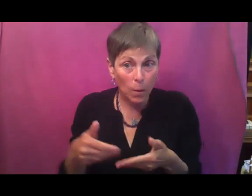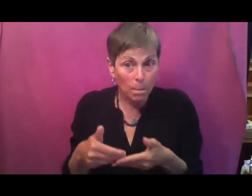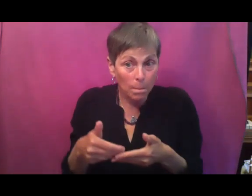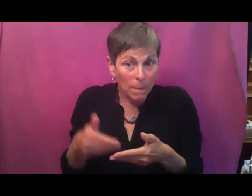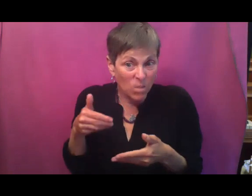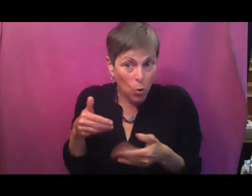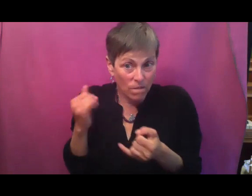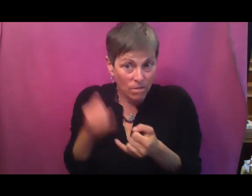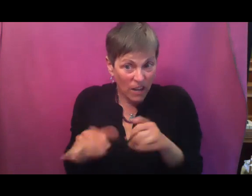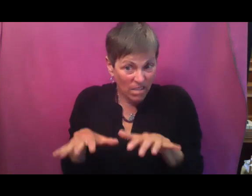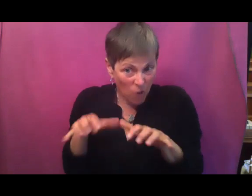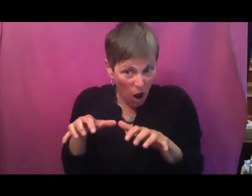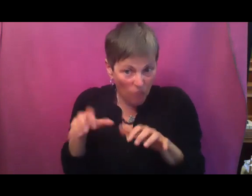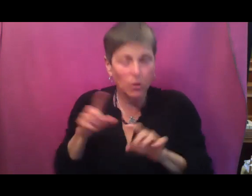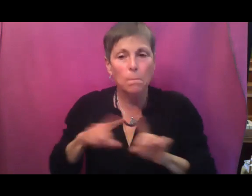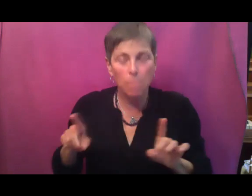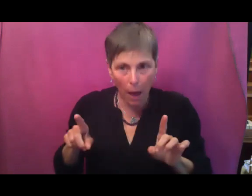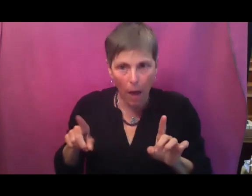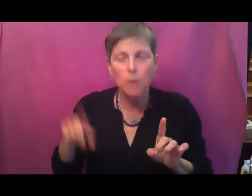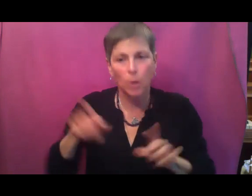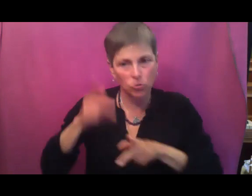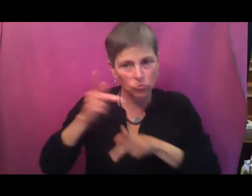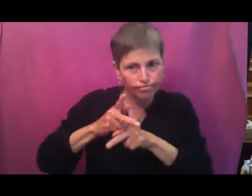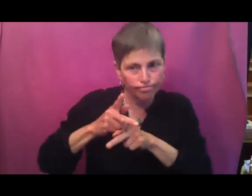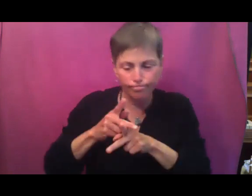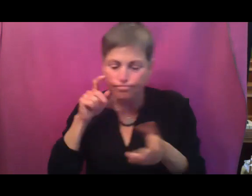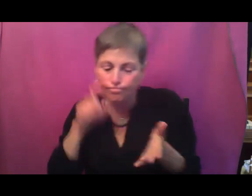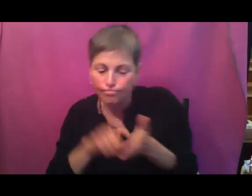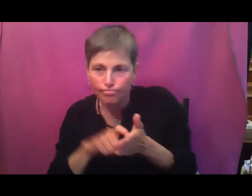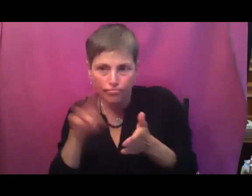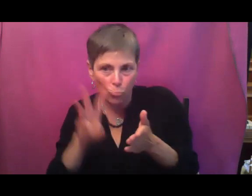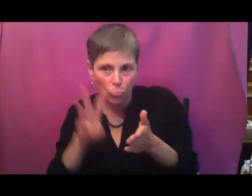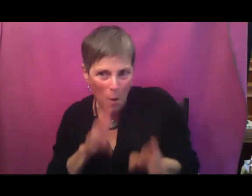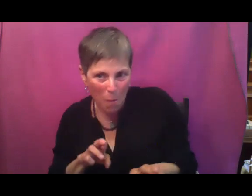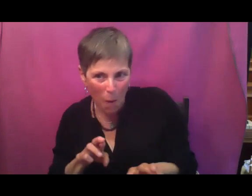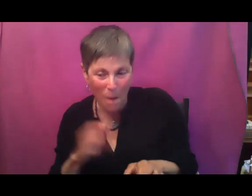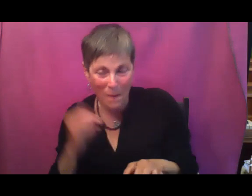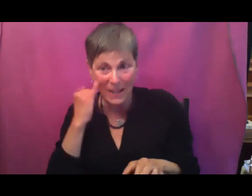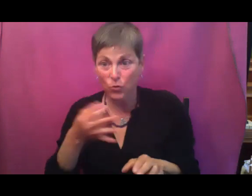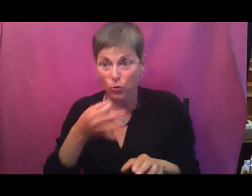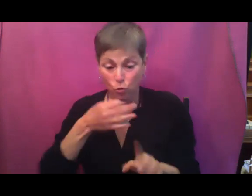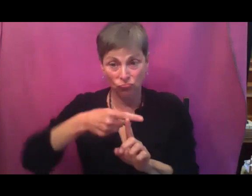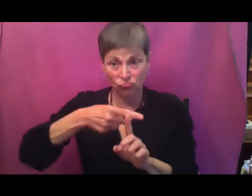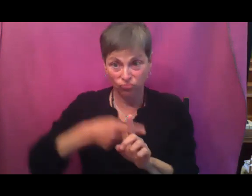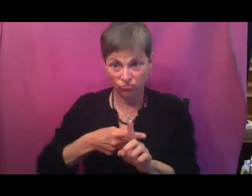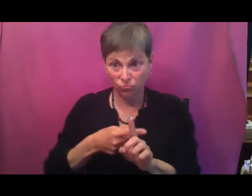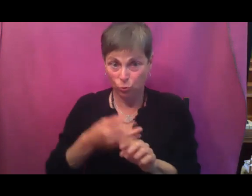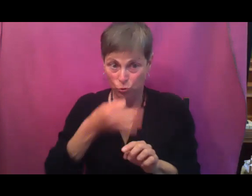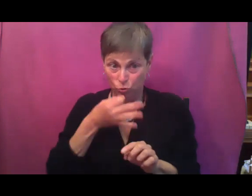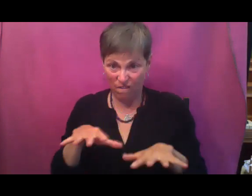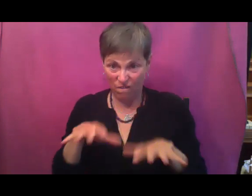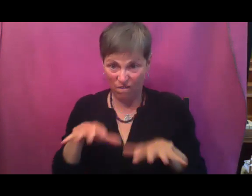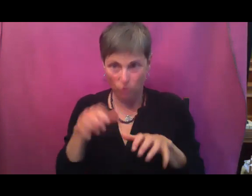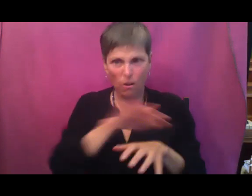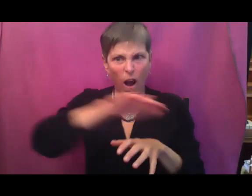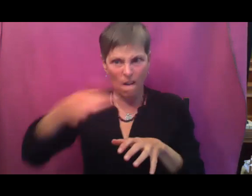frost. Just plan on protecting if it's going to get anywhere close to frost. And honestly, we tend to just put them in the ground